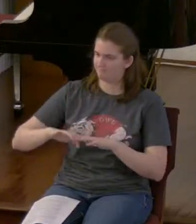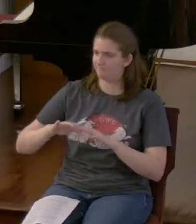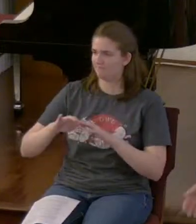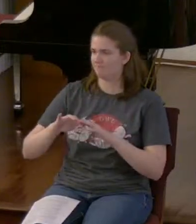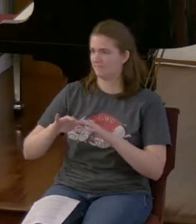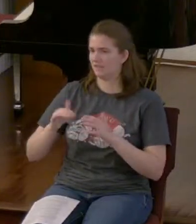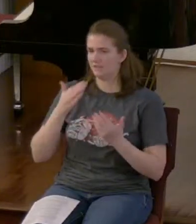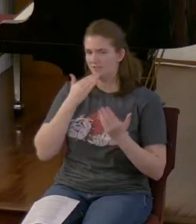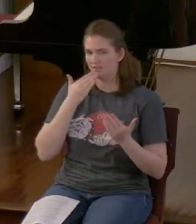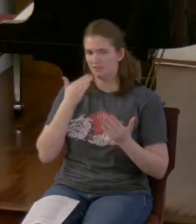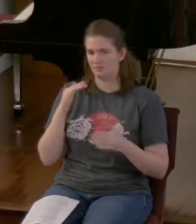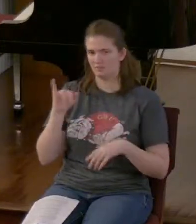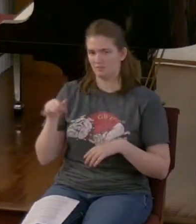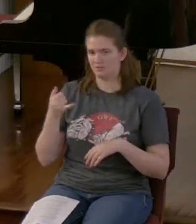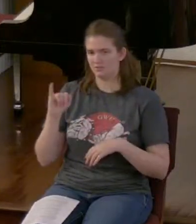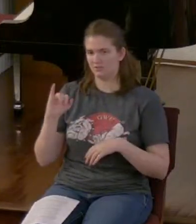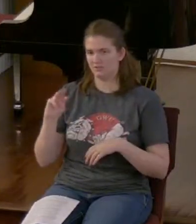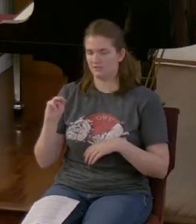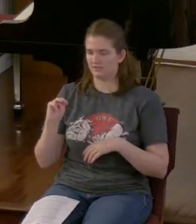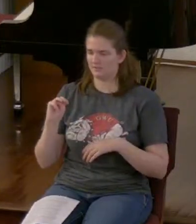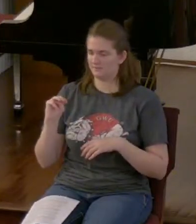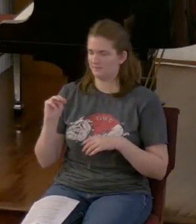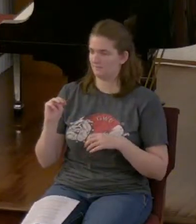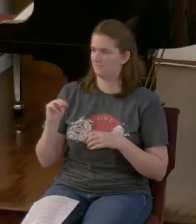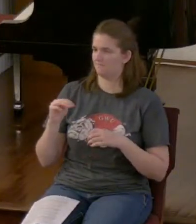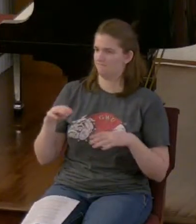Jim, for covering for me last week.